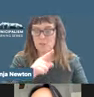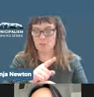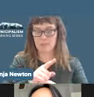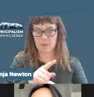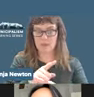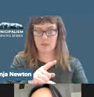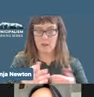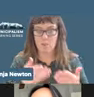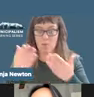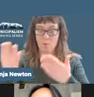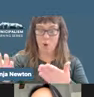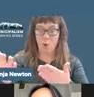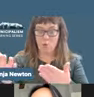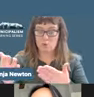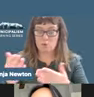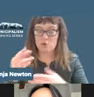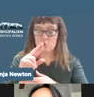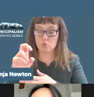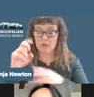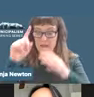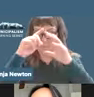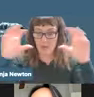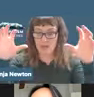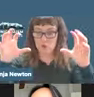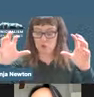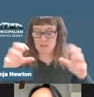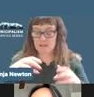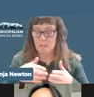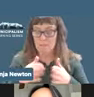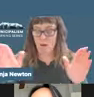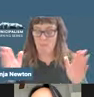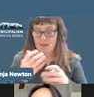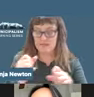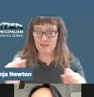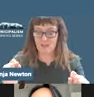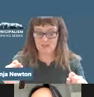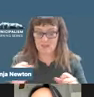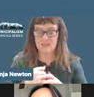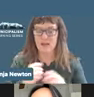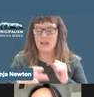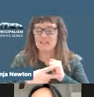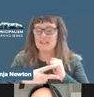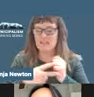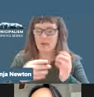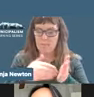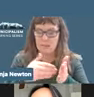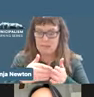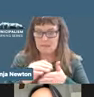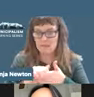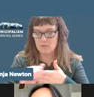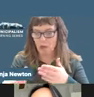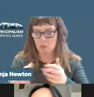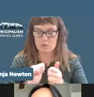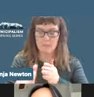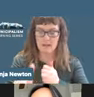proposals to reimagine public safety in Richmond, as well as saving millions of dollars to the city by passing budget policies to